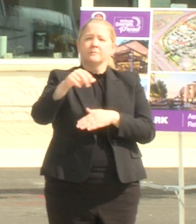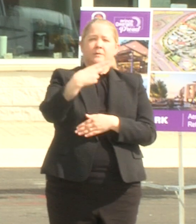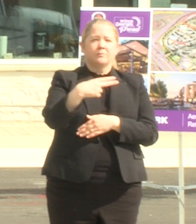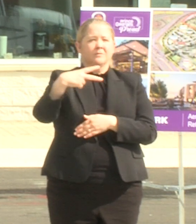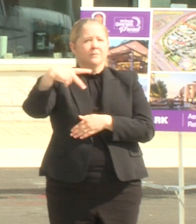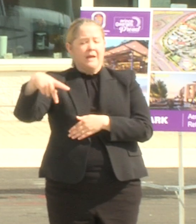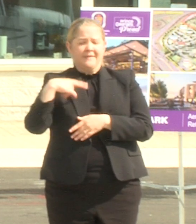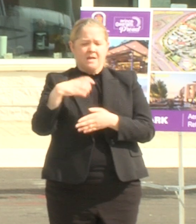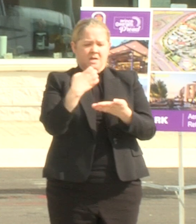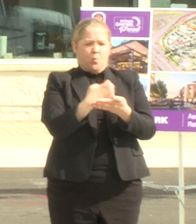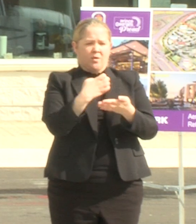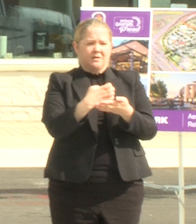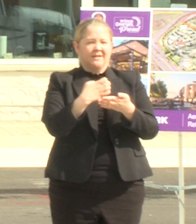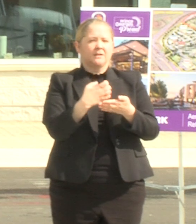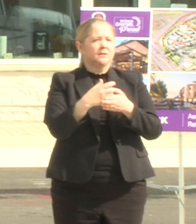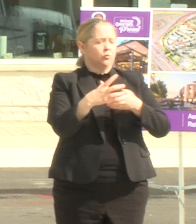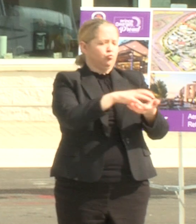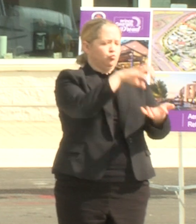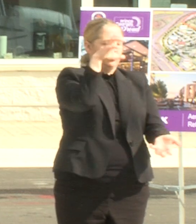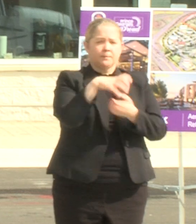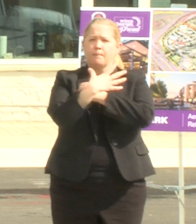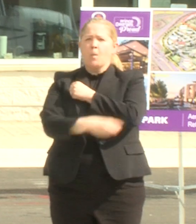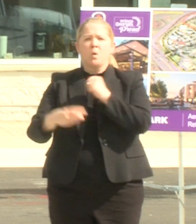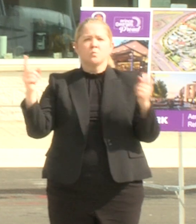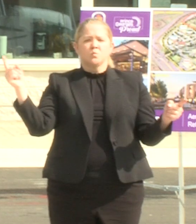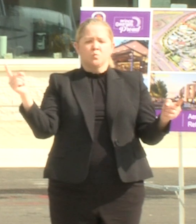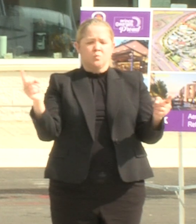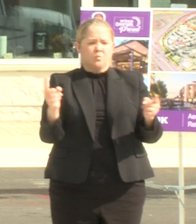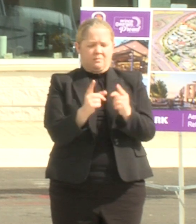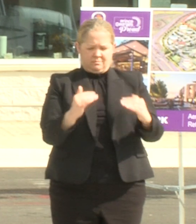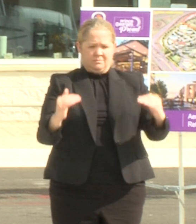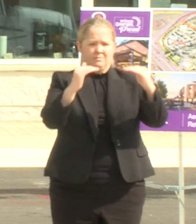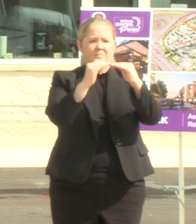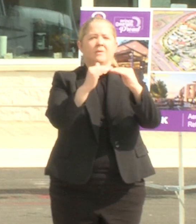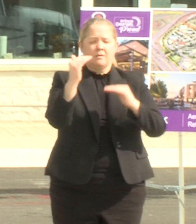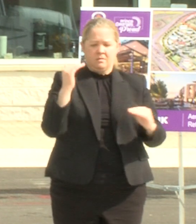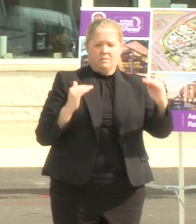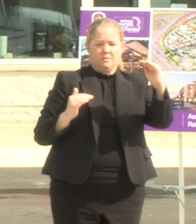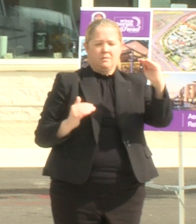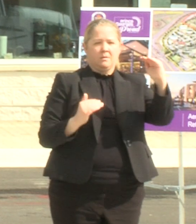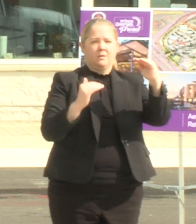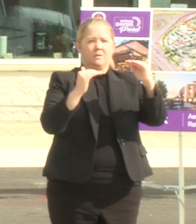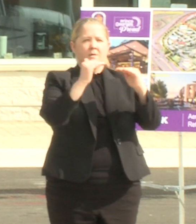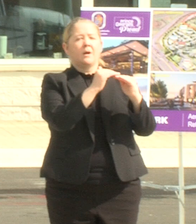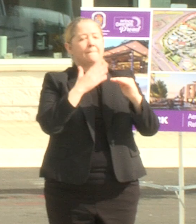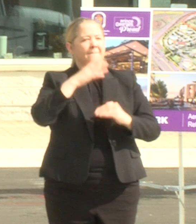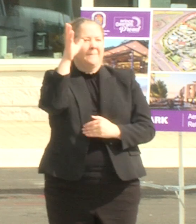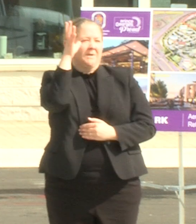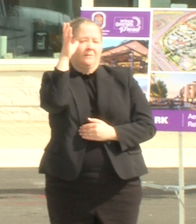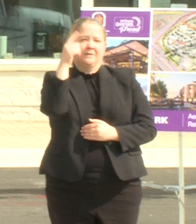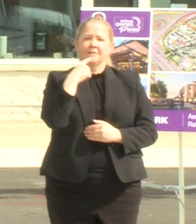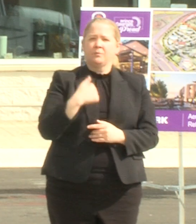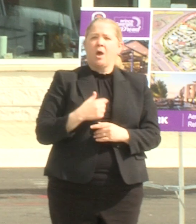closing the equity and equality gaps in our communities my dad used to always say a rising tide lifts all boats it takes all